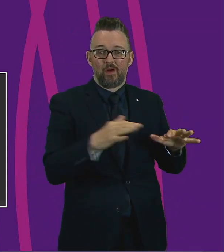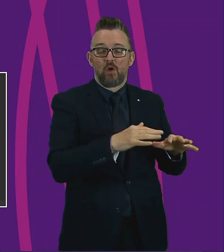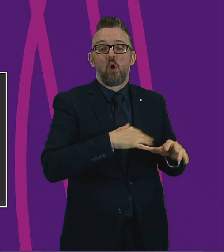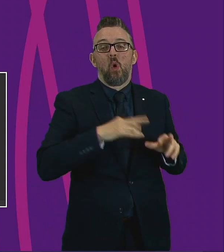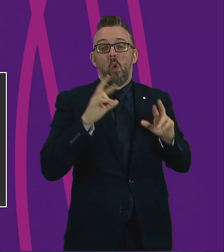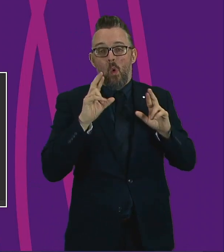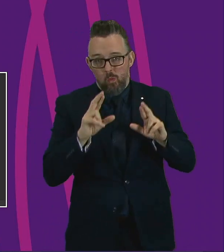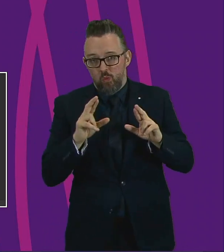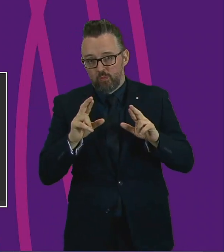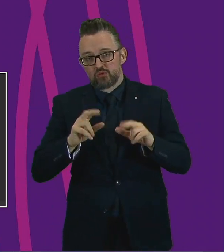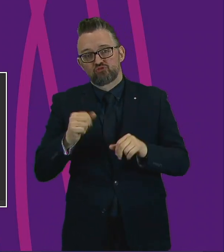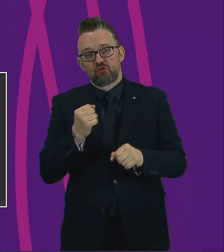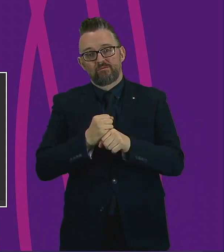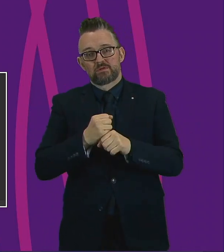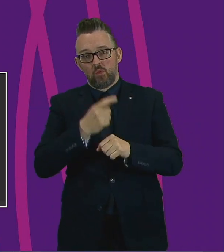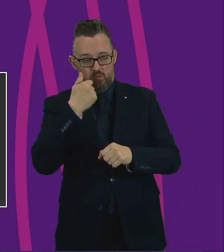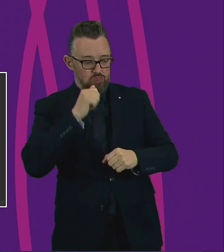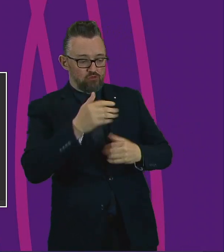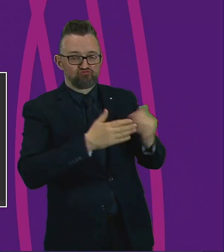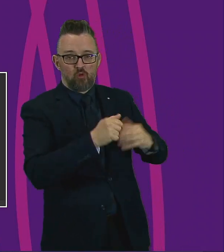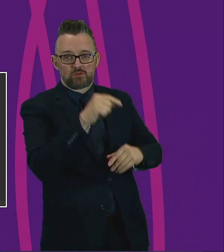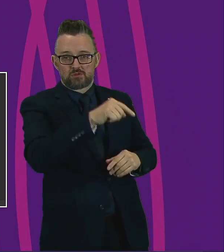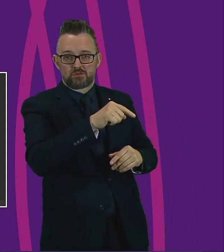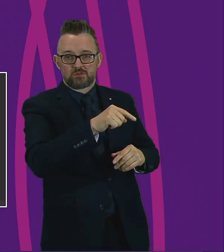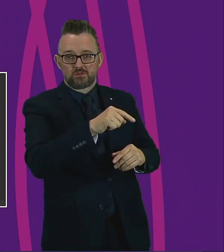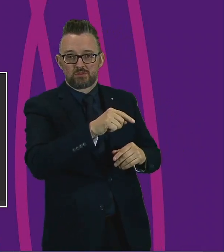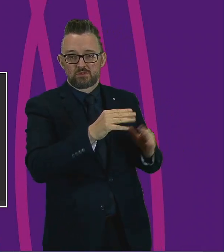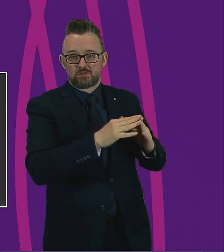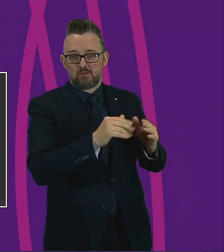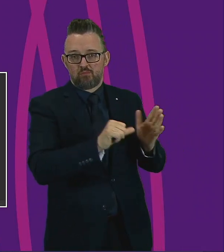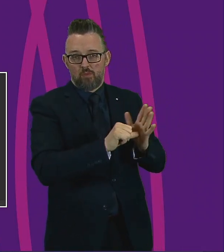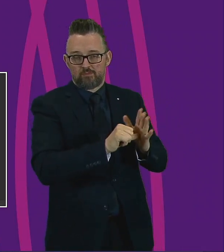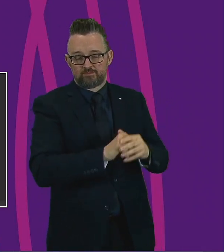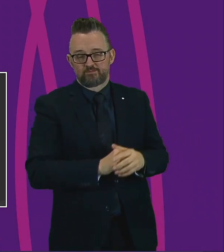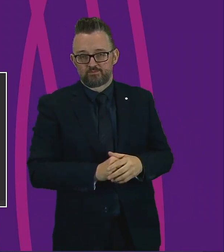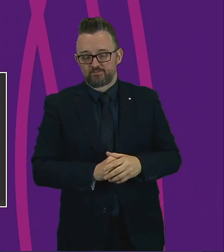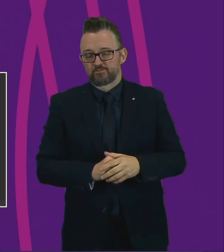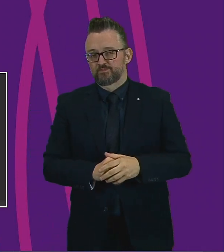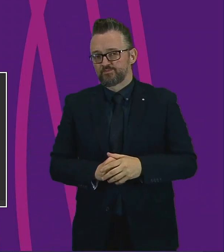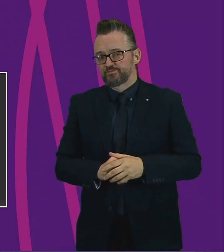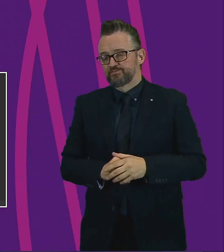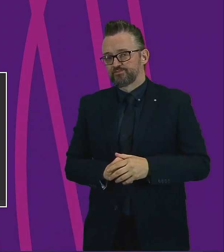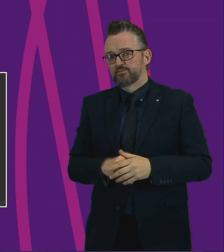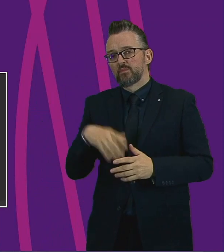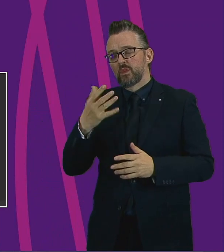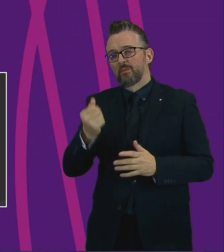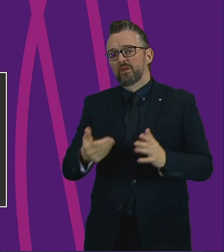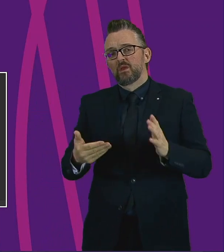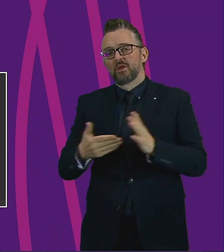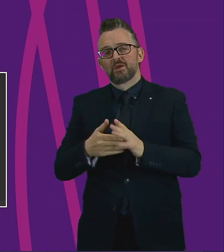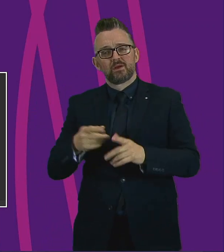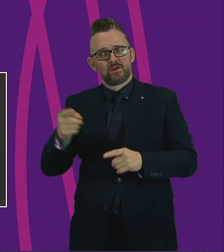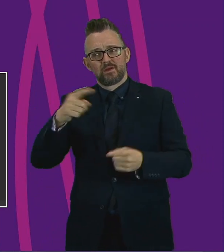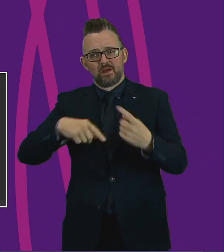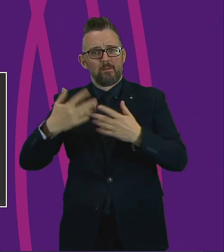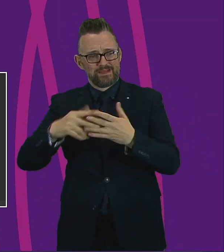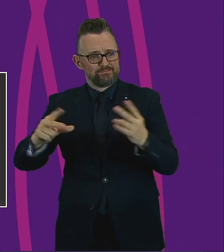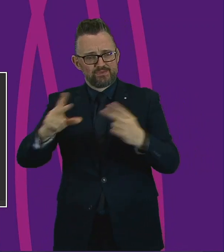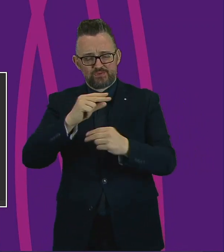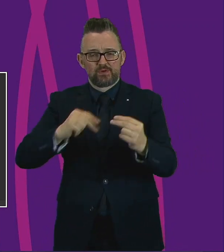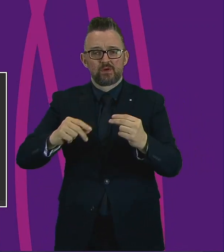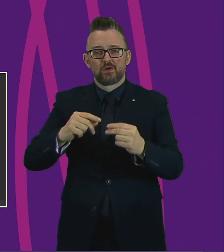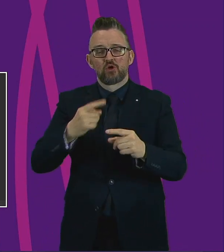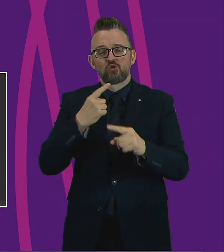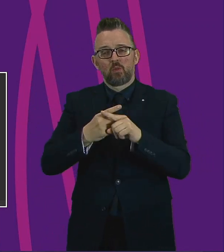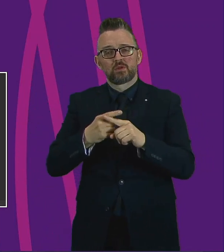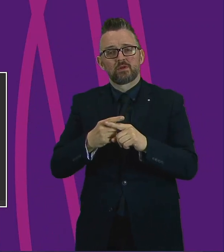address this in the very near future. We have heard also about the remarkable work that has